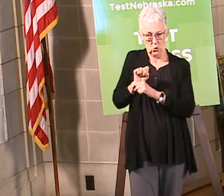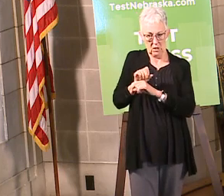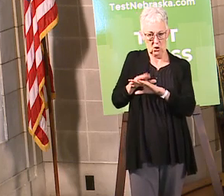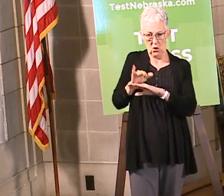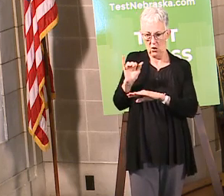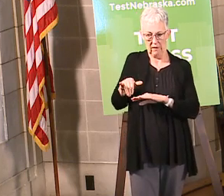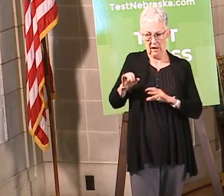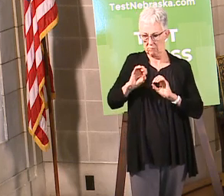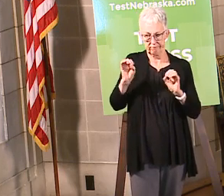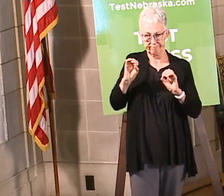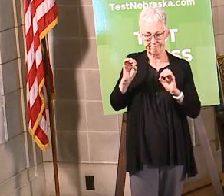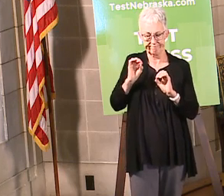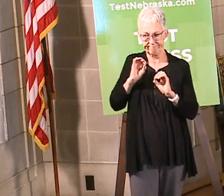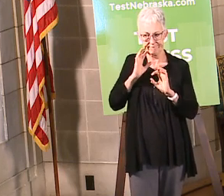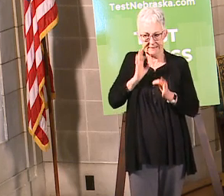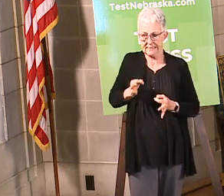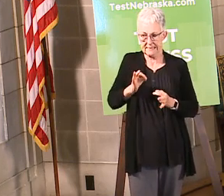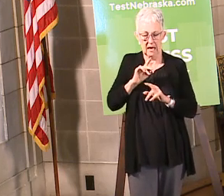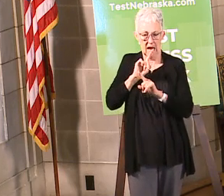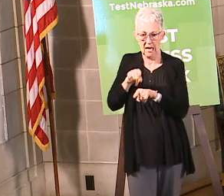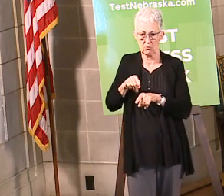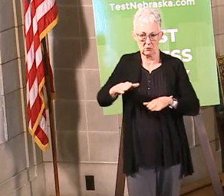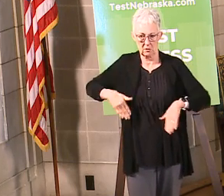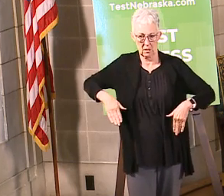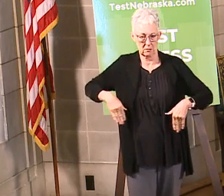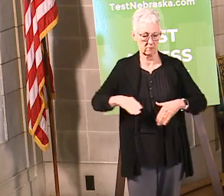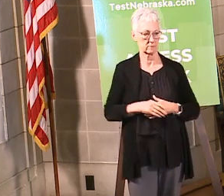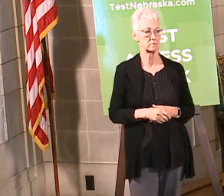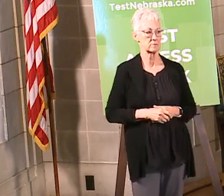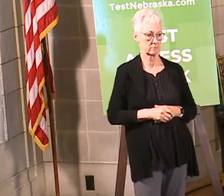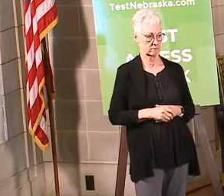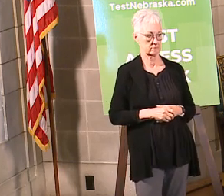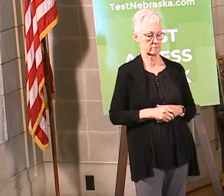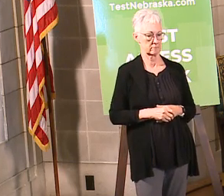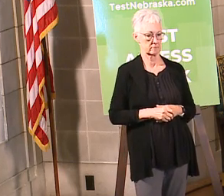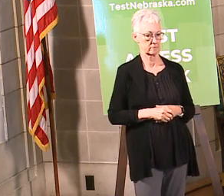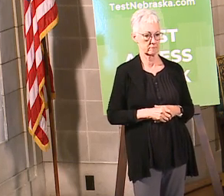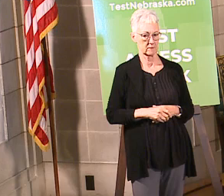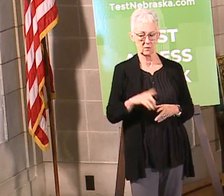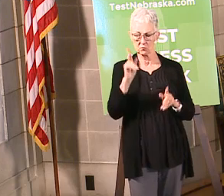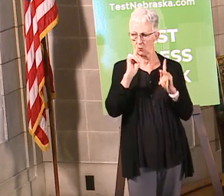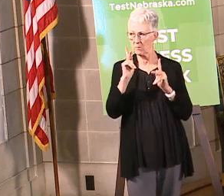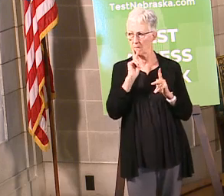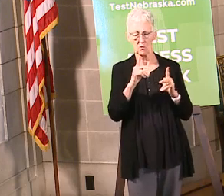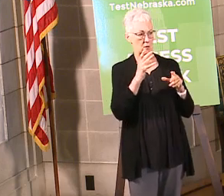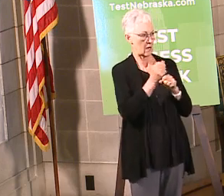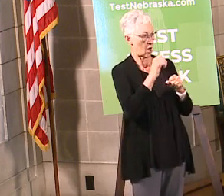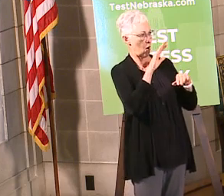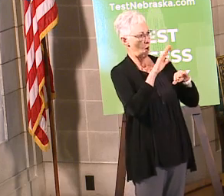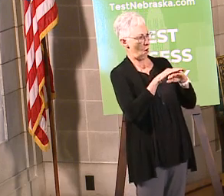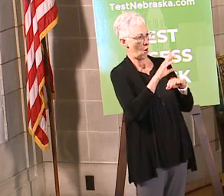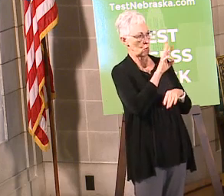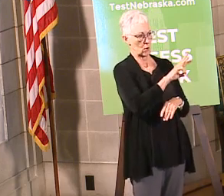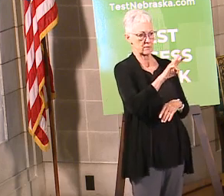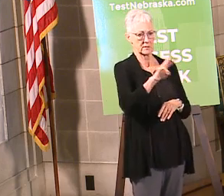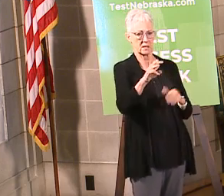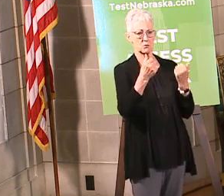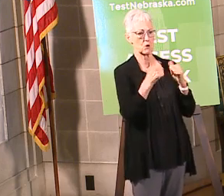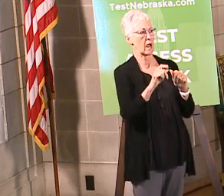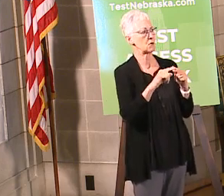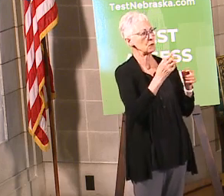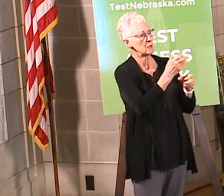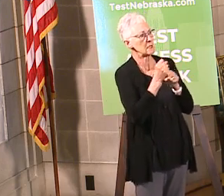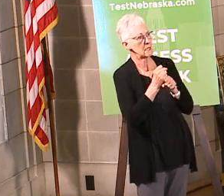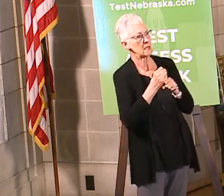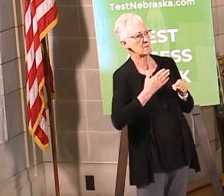a reader says that when they access the portable to get the results of their test, they were asked instead to schedule a new test. Is that a glitch that has been common? Is it fixed? Actually,